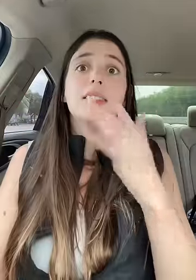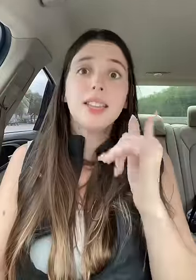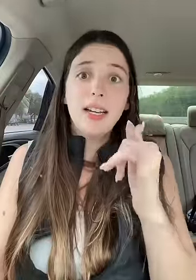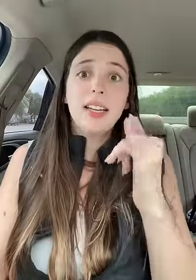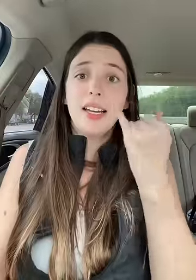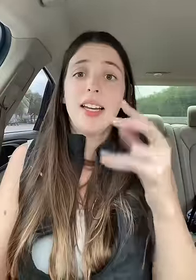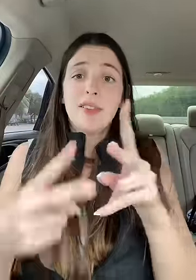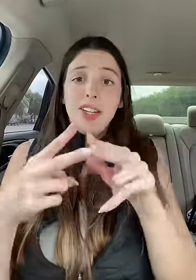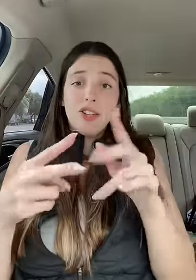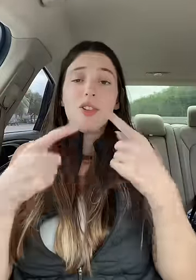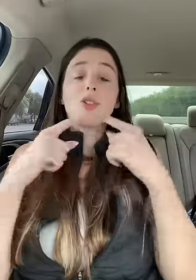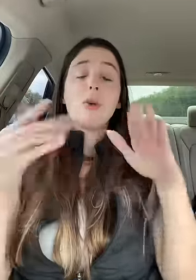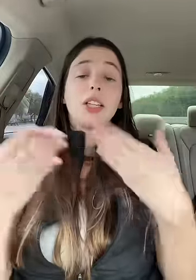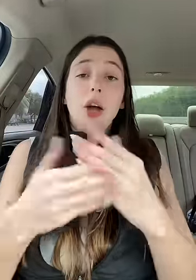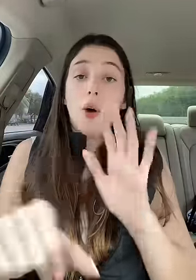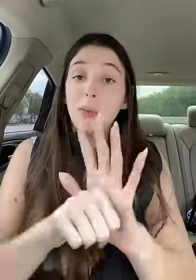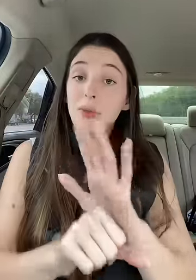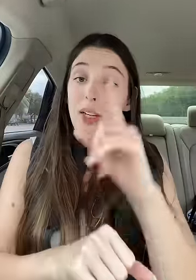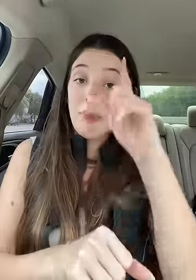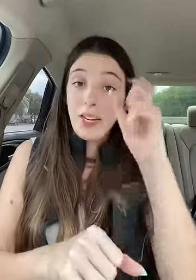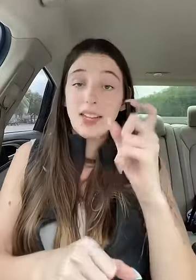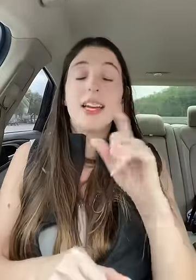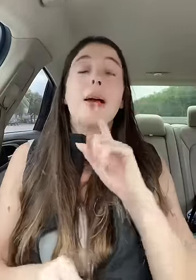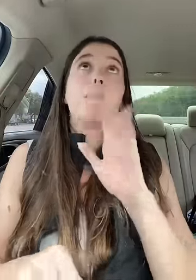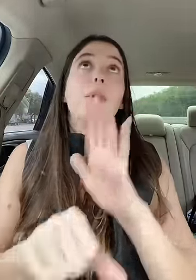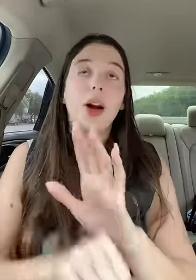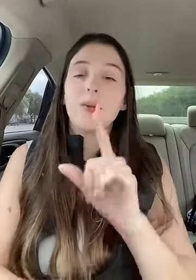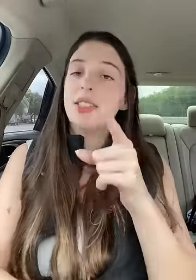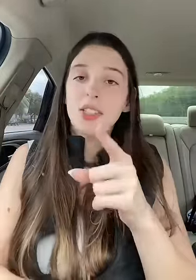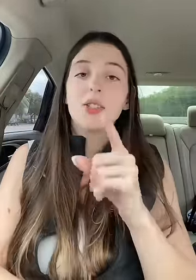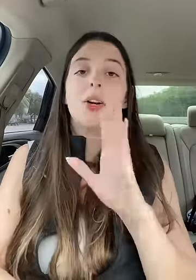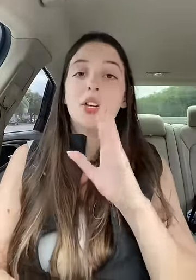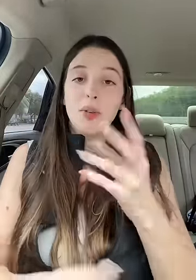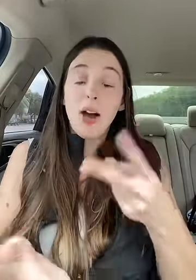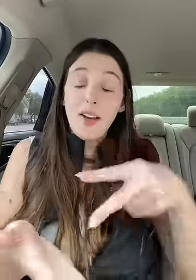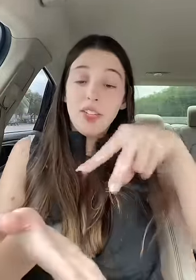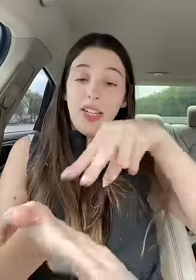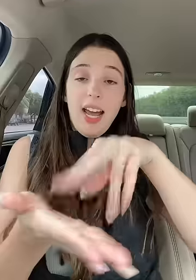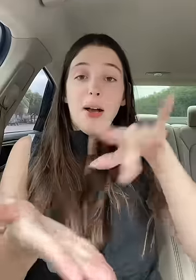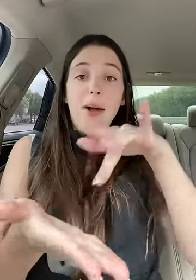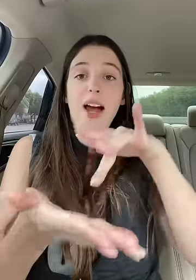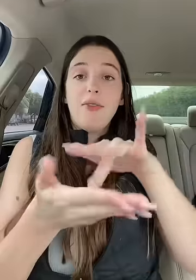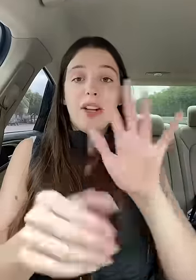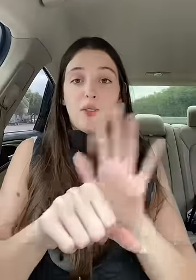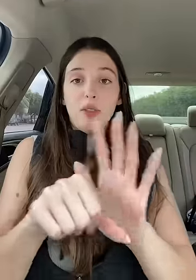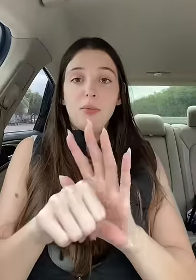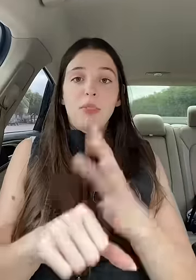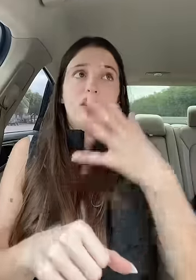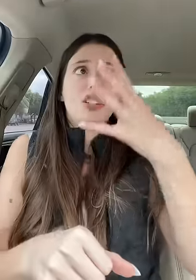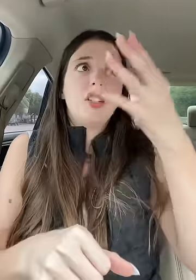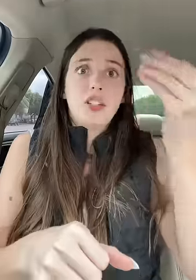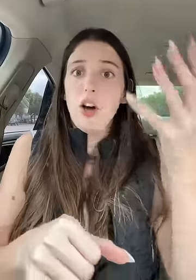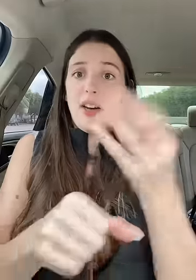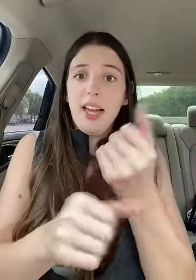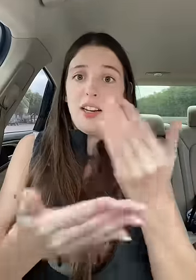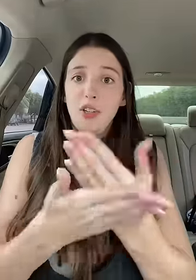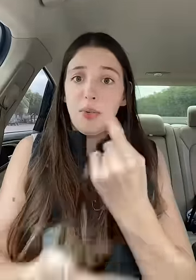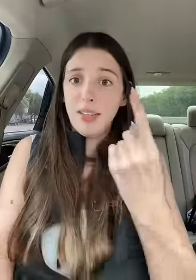lucky if either of those work the whole movie because I promise you, you will have to get up halfway through the movie just to go and get new ones.